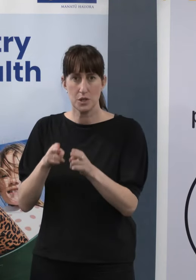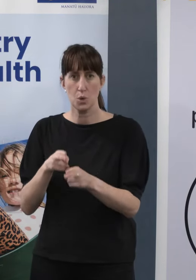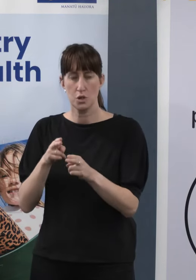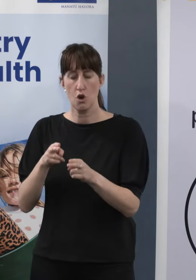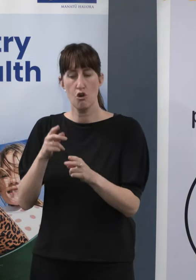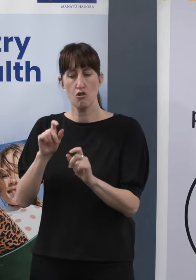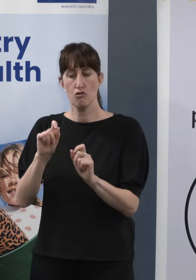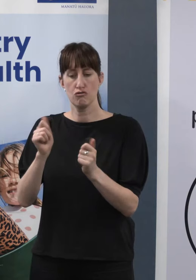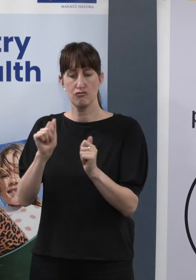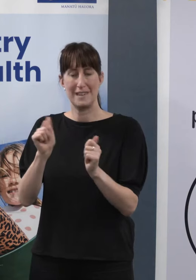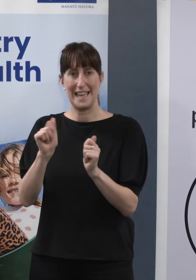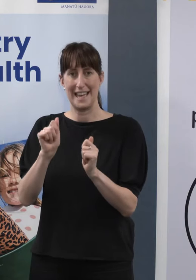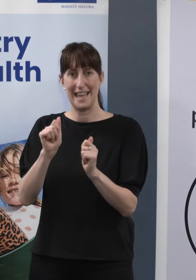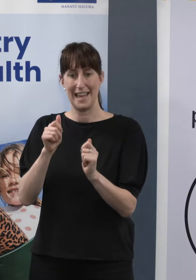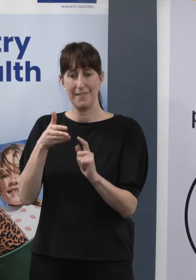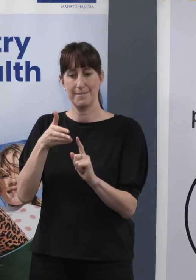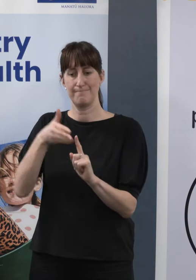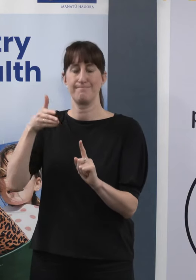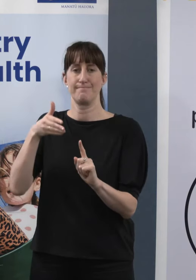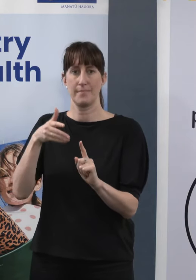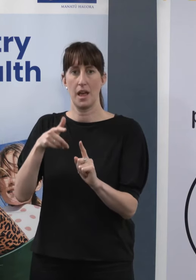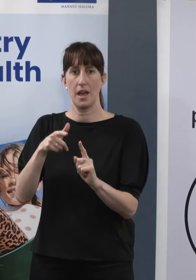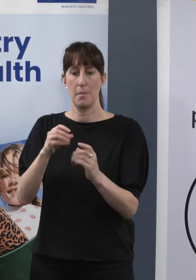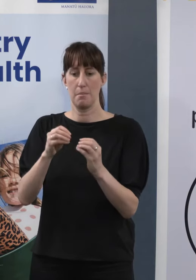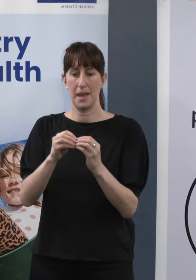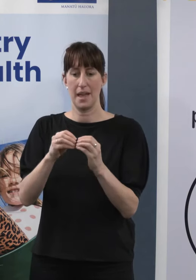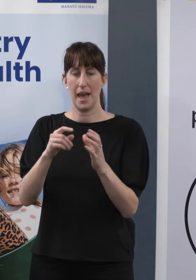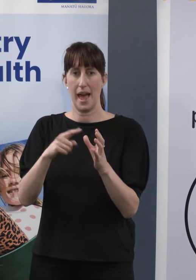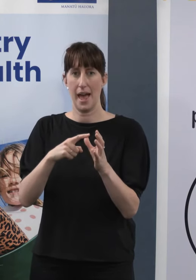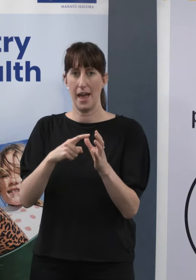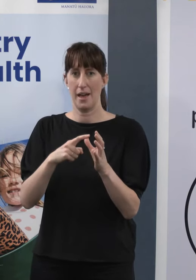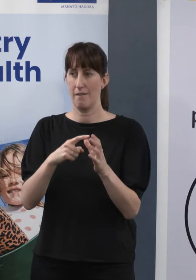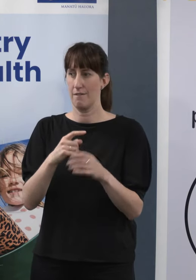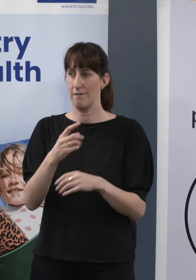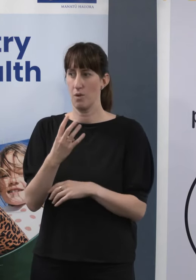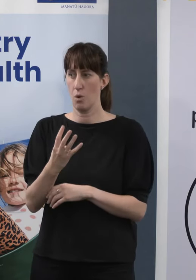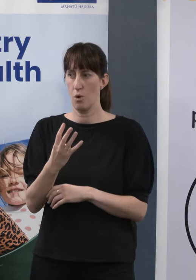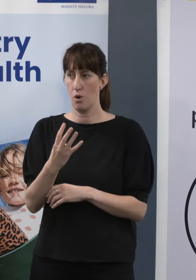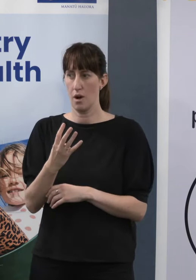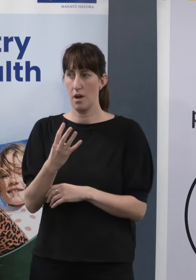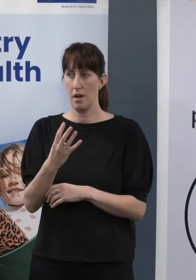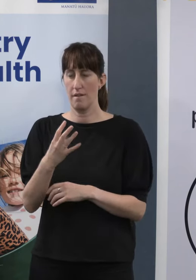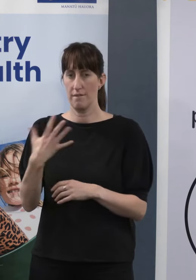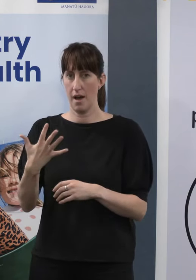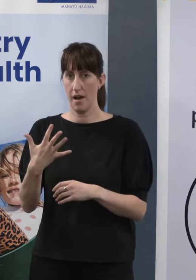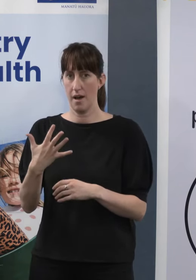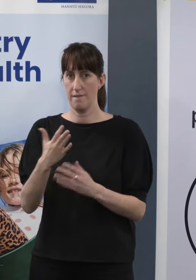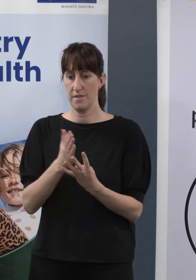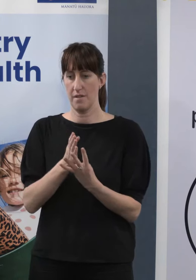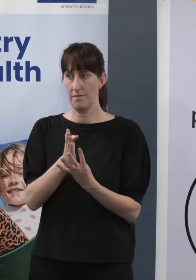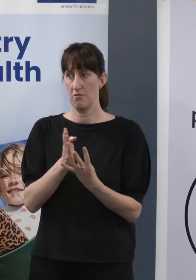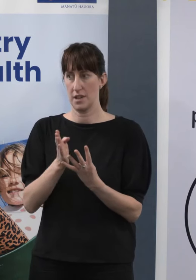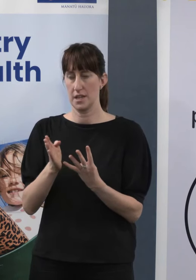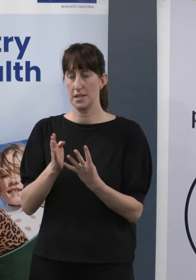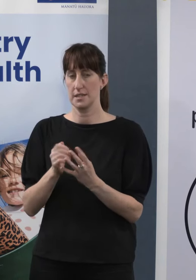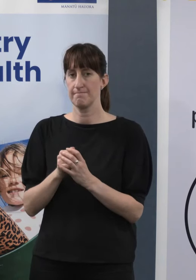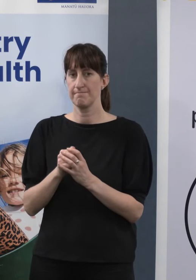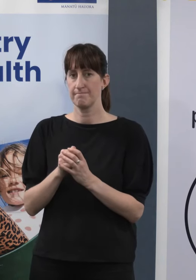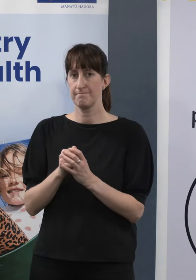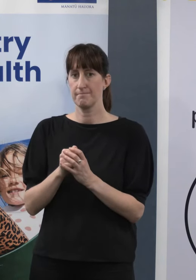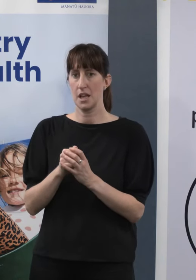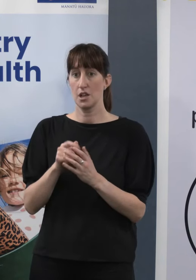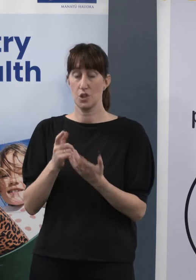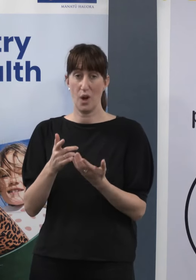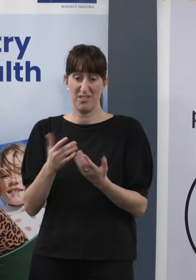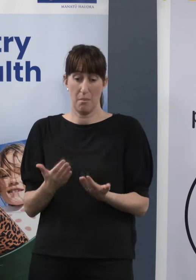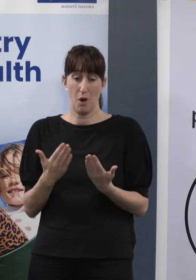BA45 variant have been detected in New Zealand. That tends to support a pretty good surveillance network at present.